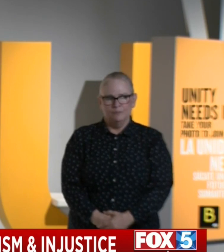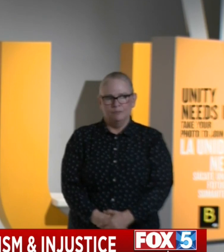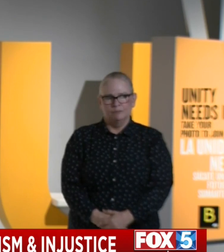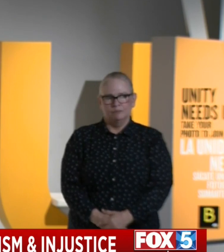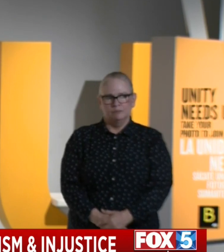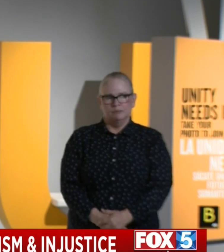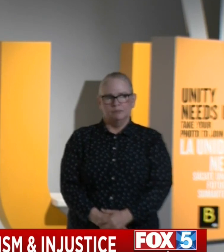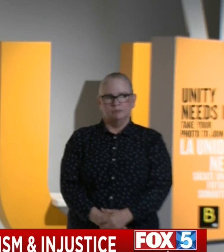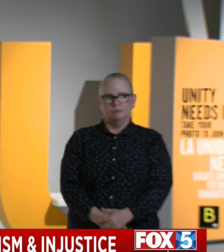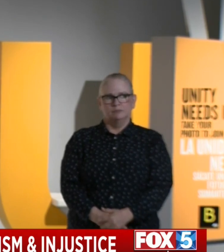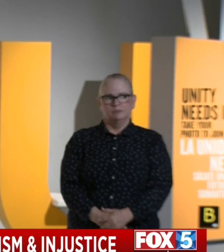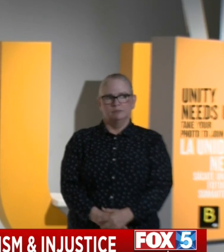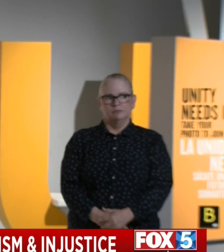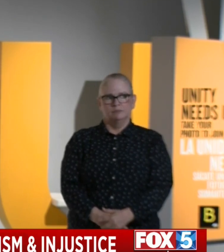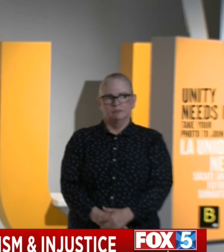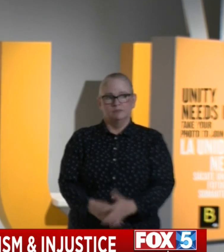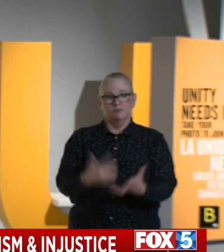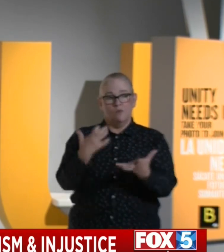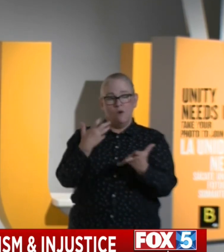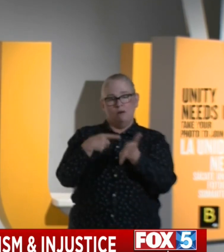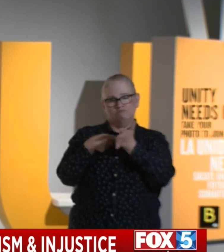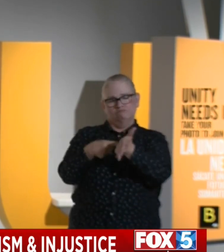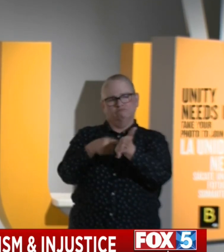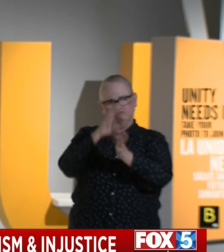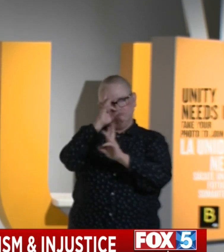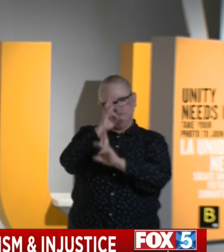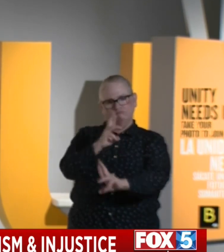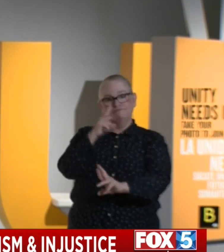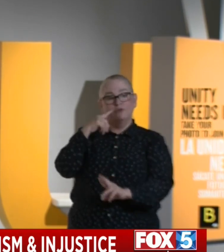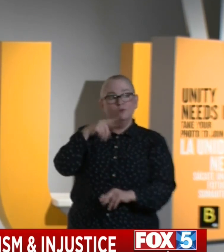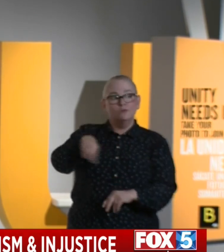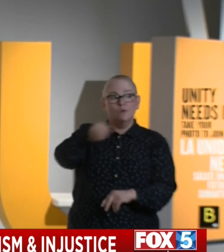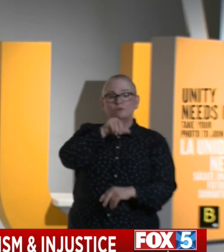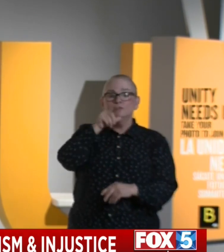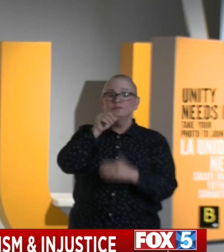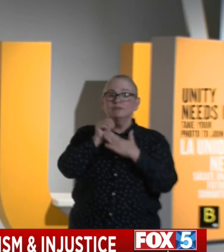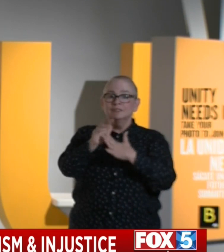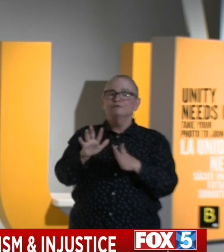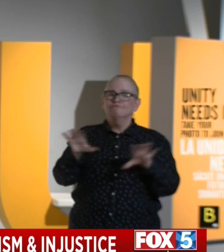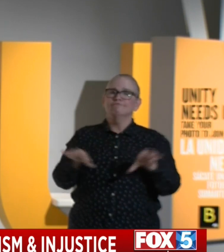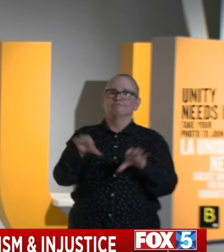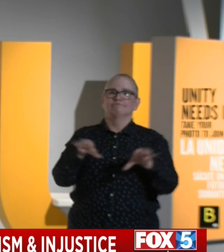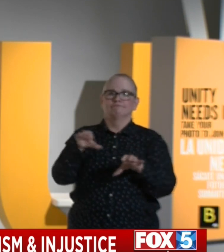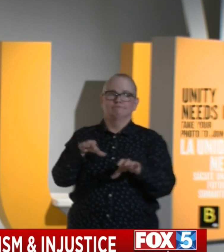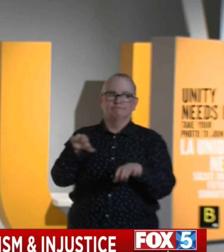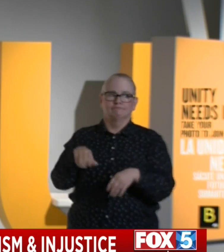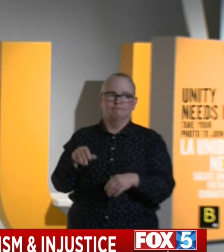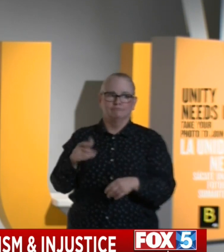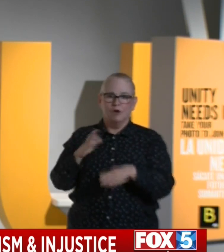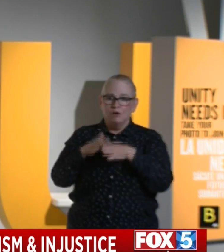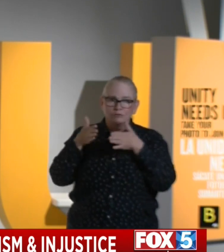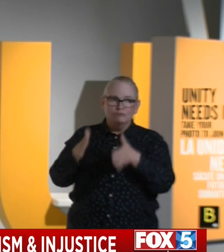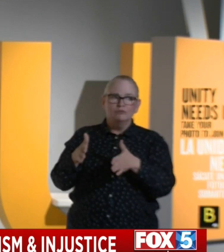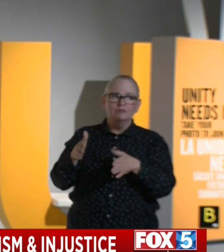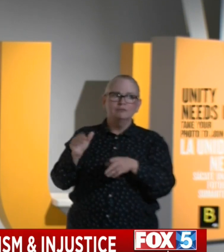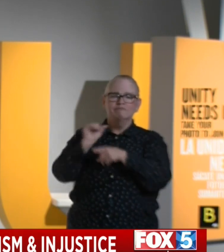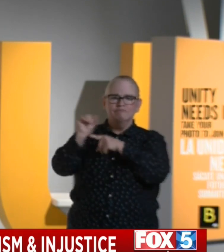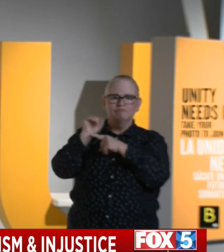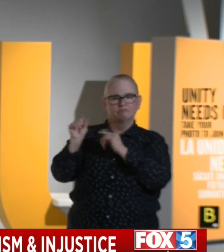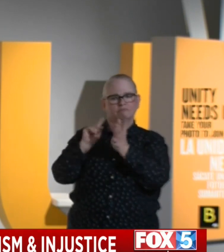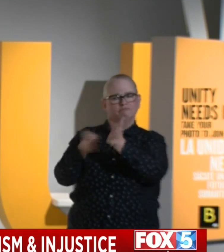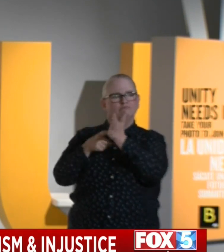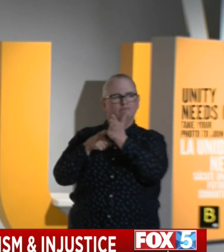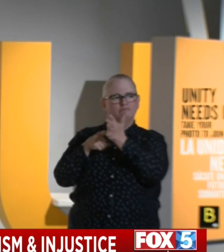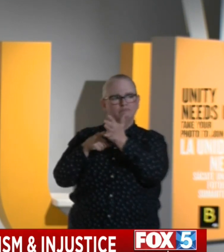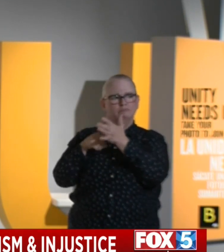for those remarkable leaders that are out there on the streets demanding that this be a